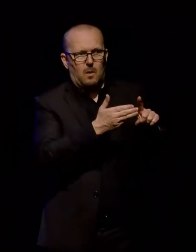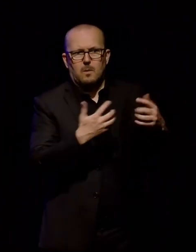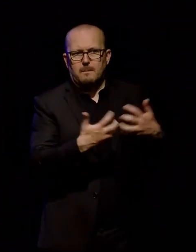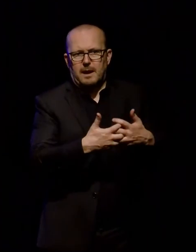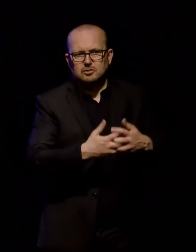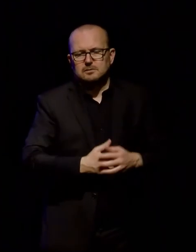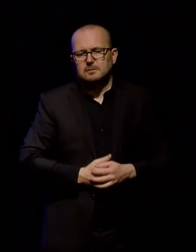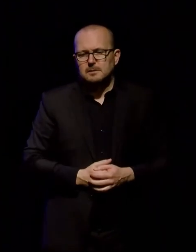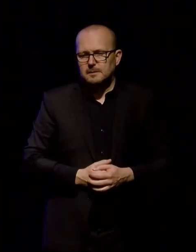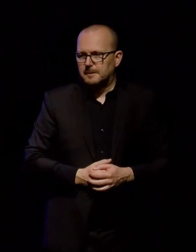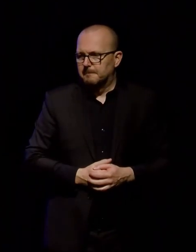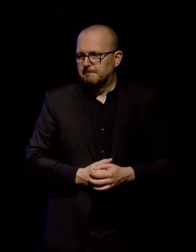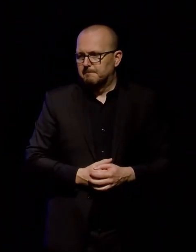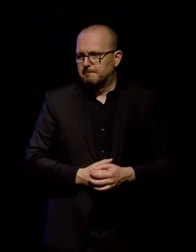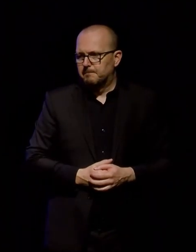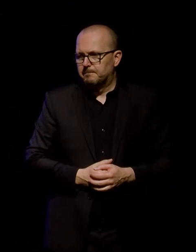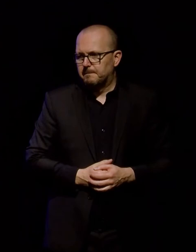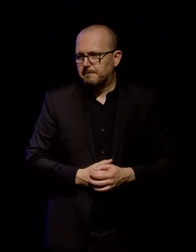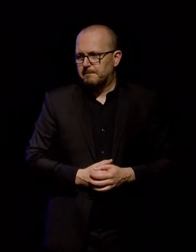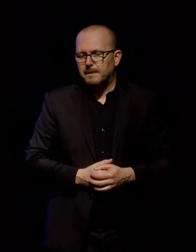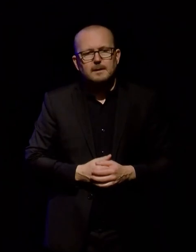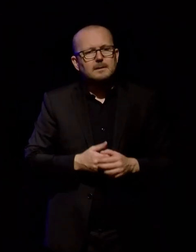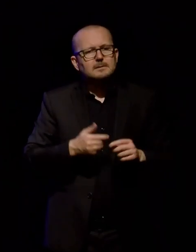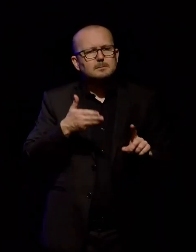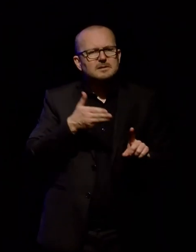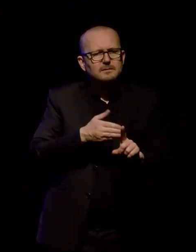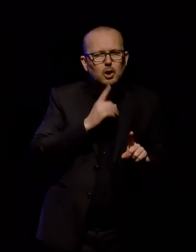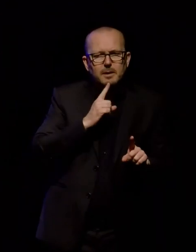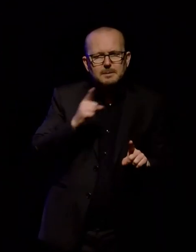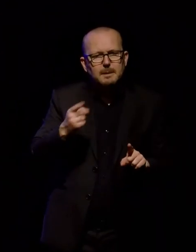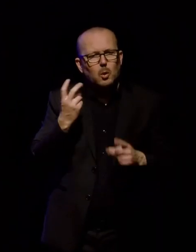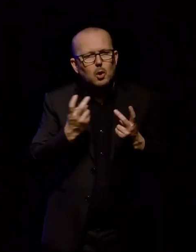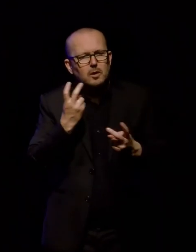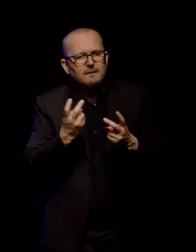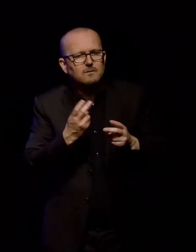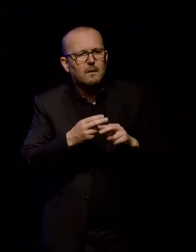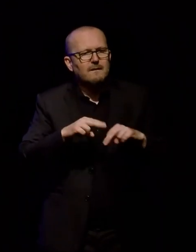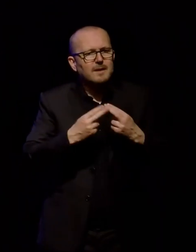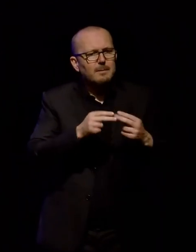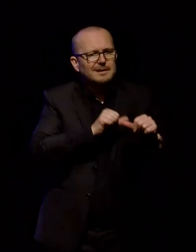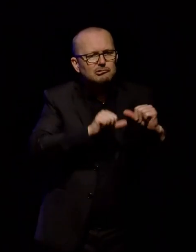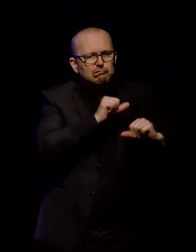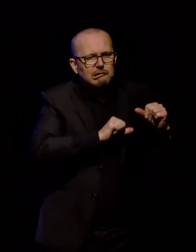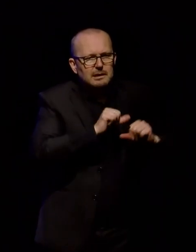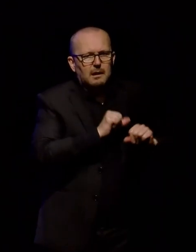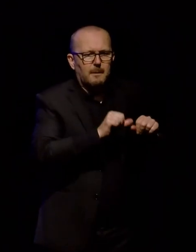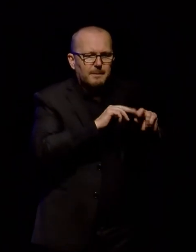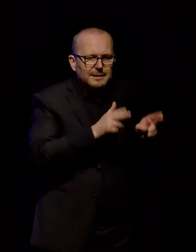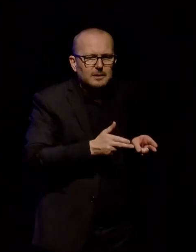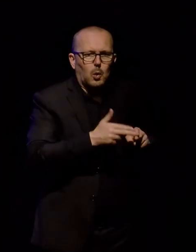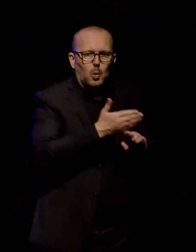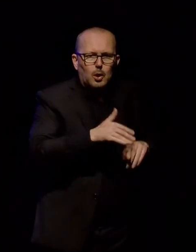Specific comments showed people looking for places where their parents and grandparents once worked, buildings with connections and communities that they had lived in and visited.